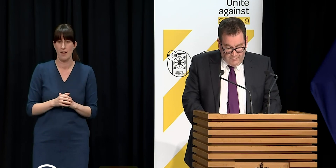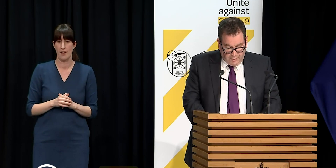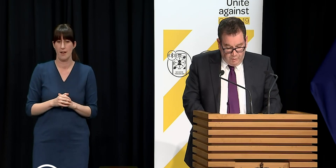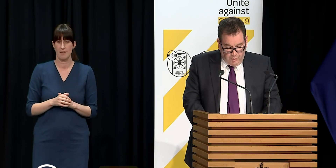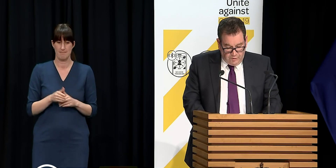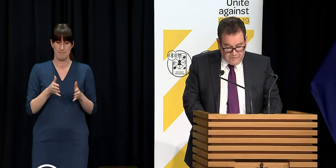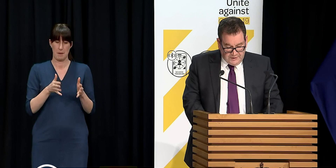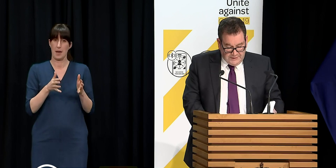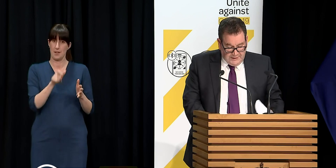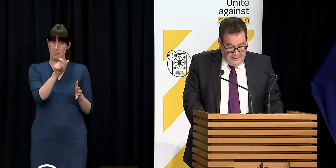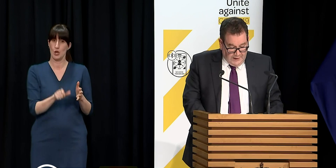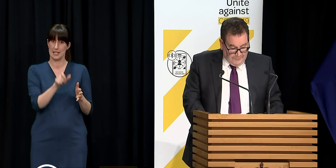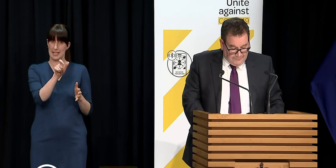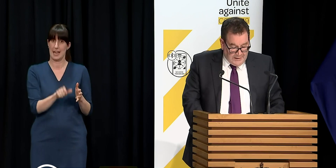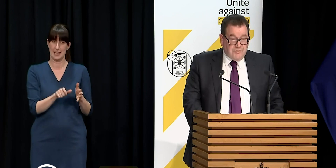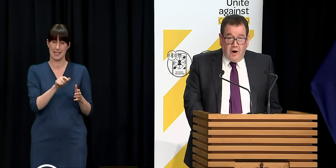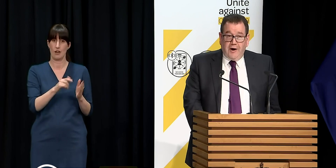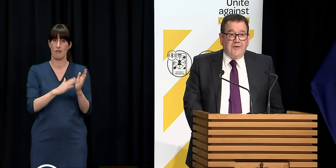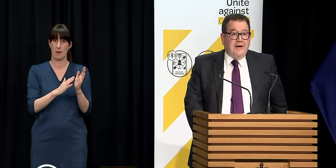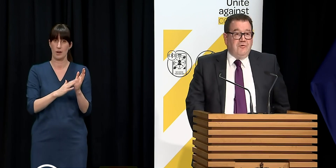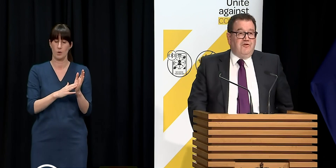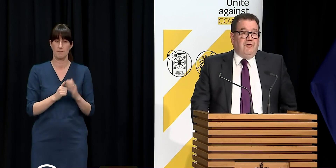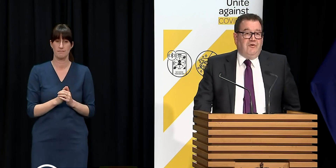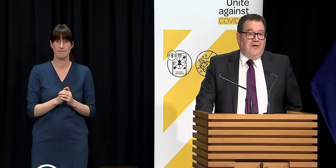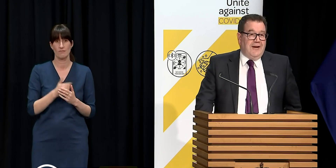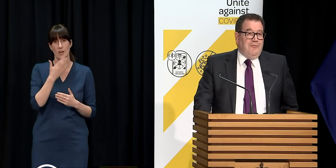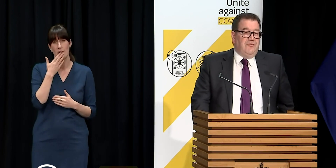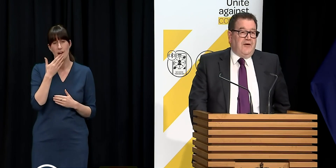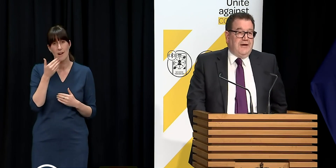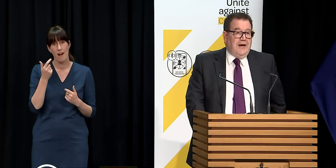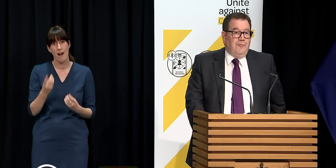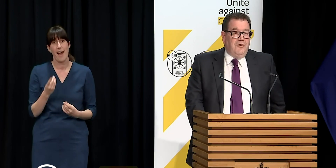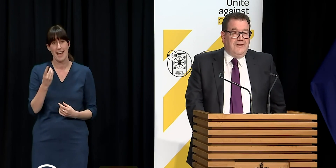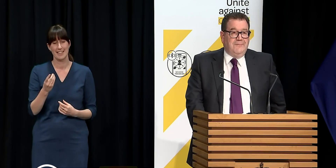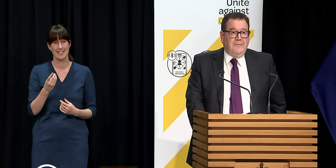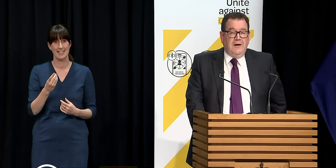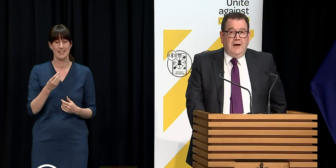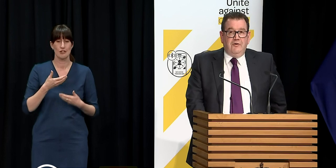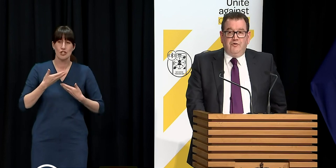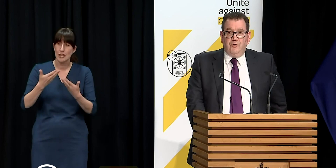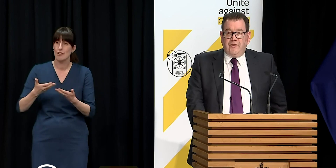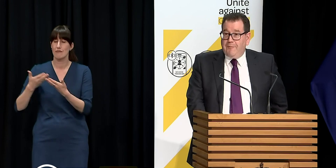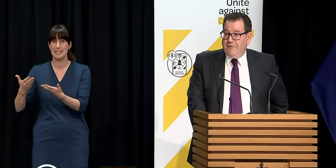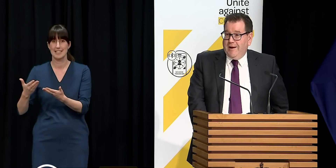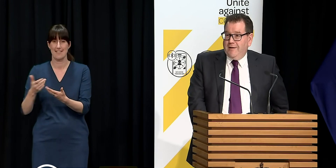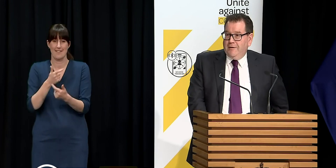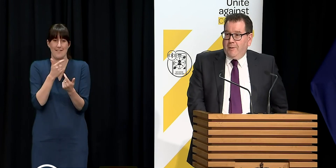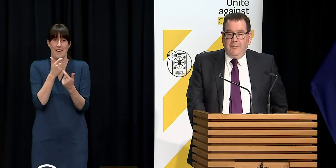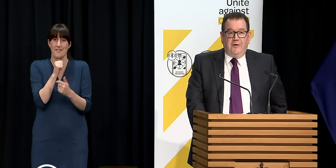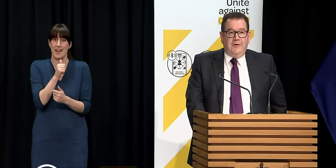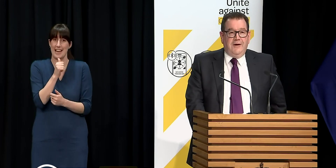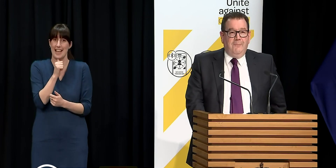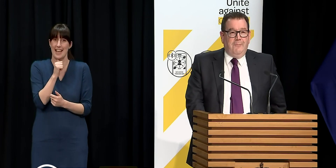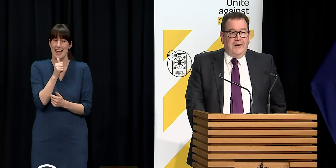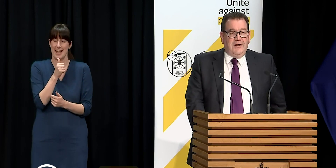that Michael was. He was kind, and he was generous, and he was funny and witty. And you saw some of that in the